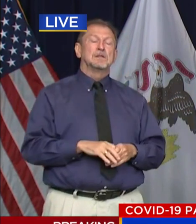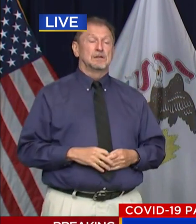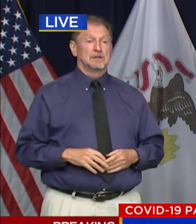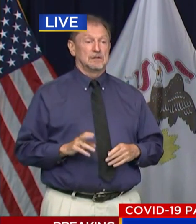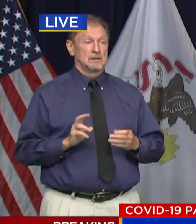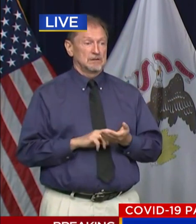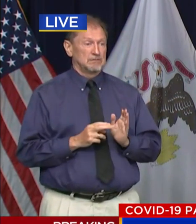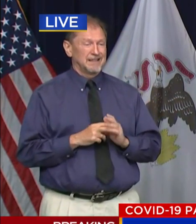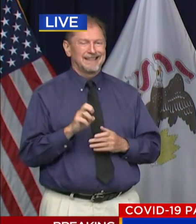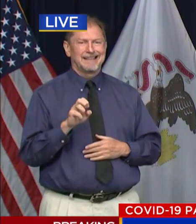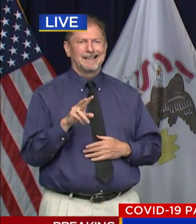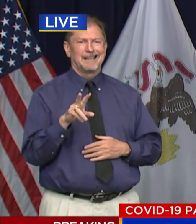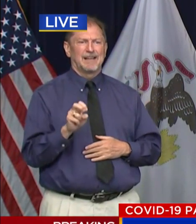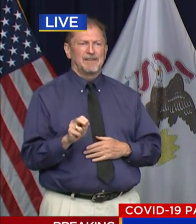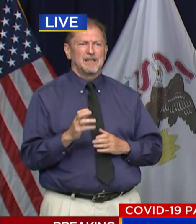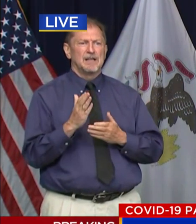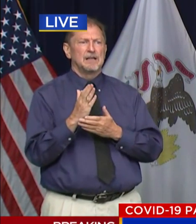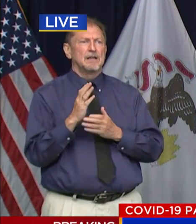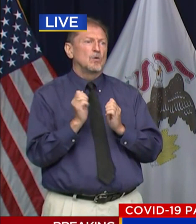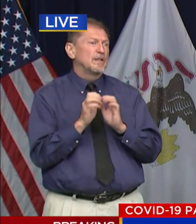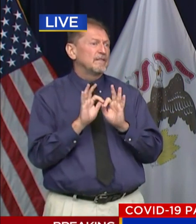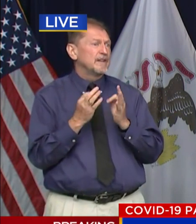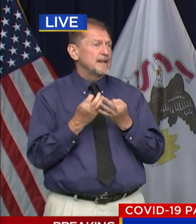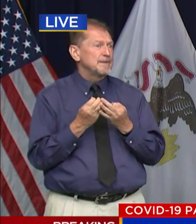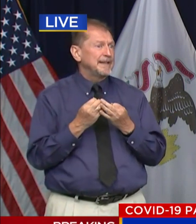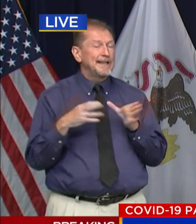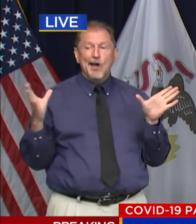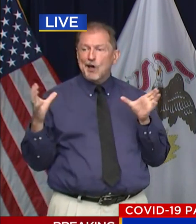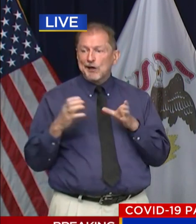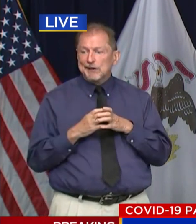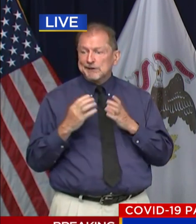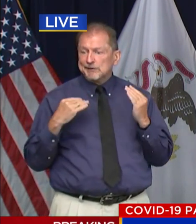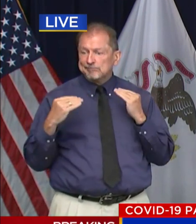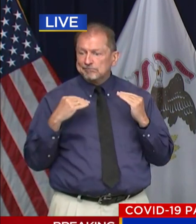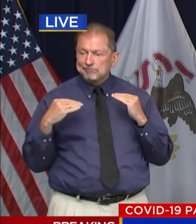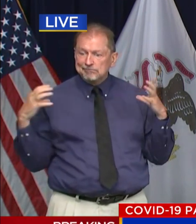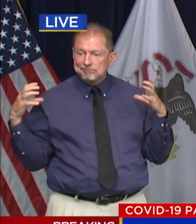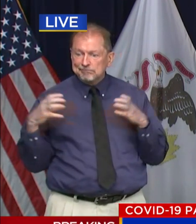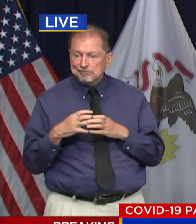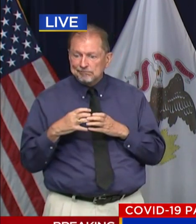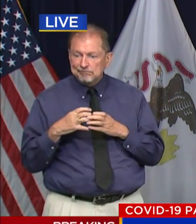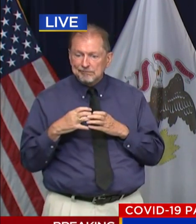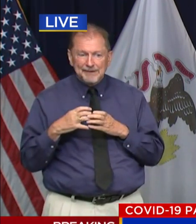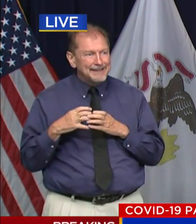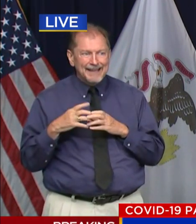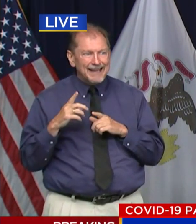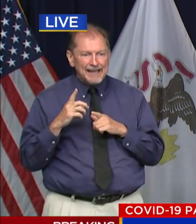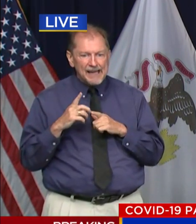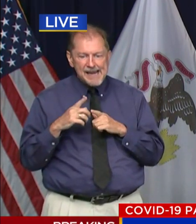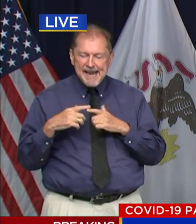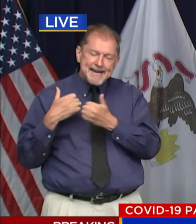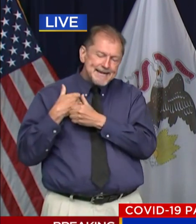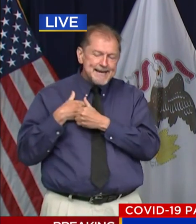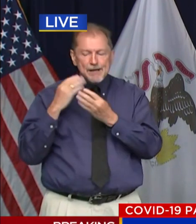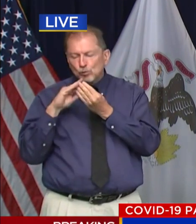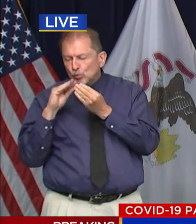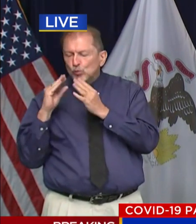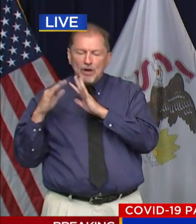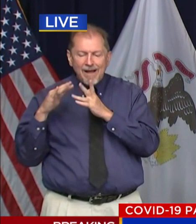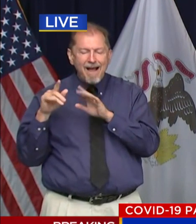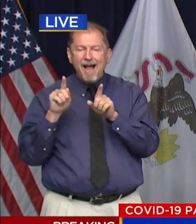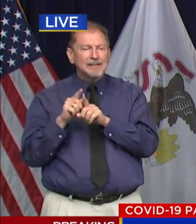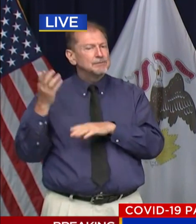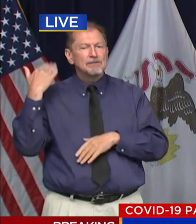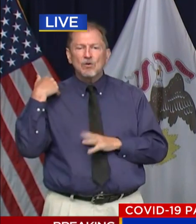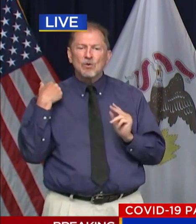small, intimate family gatherings must look different than they did before, but